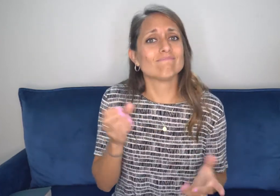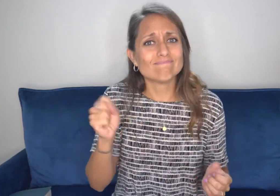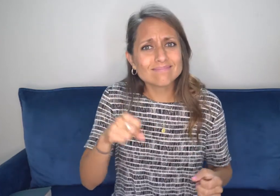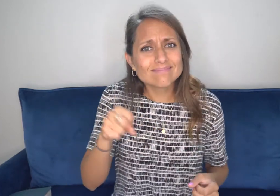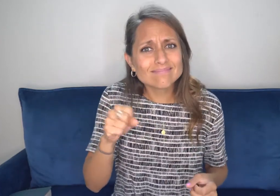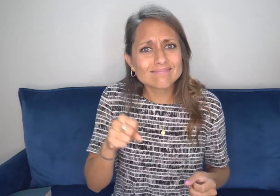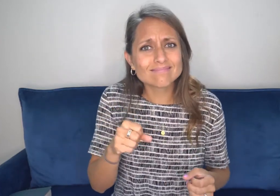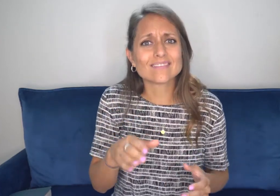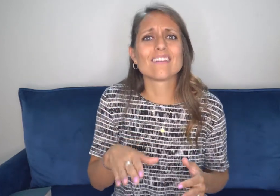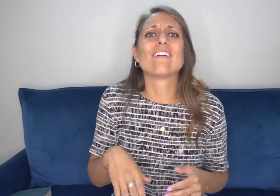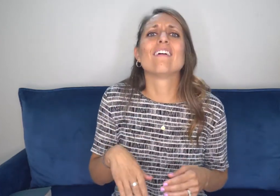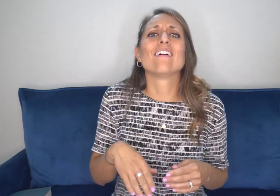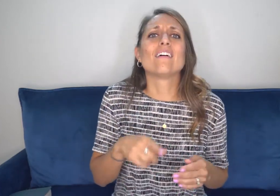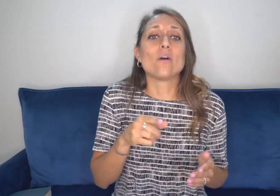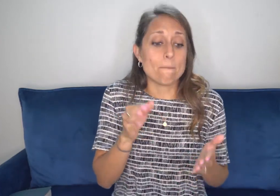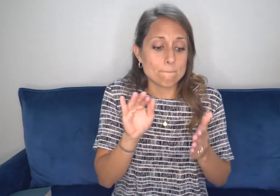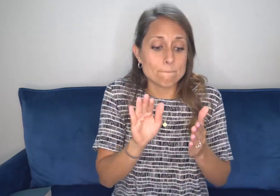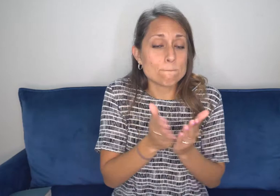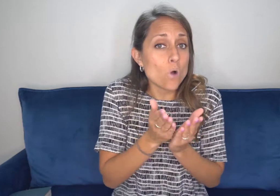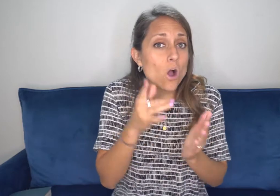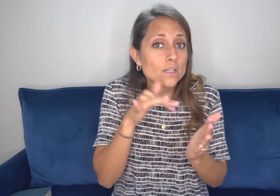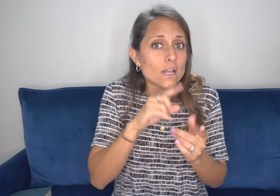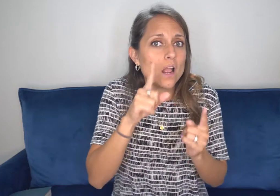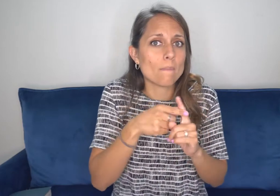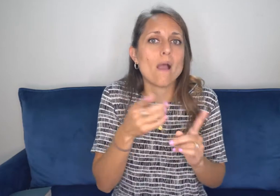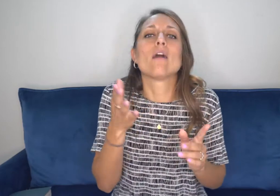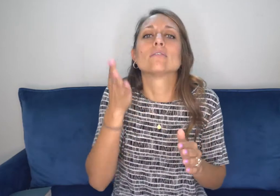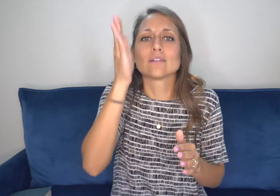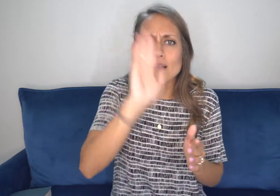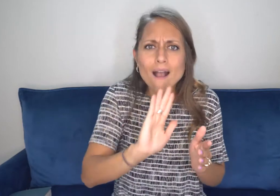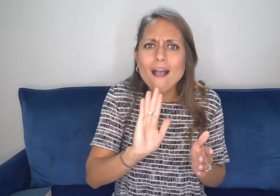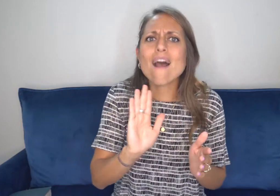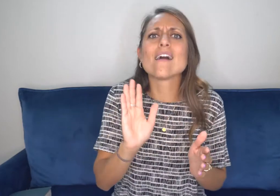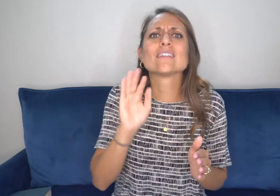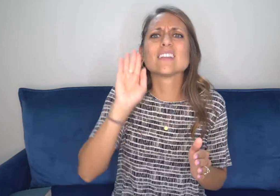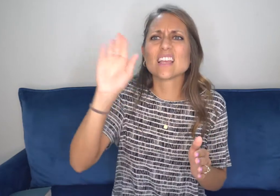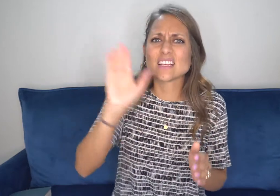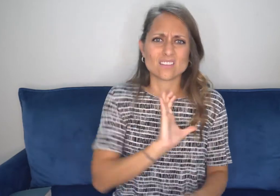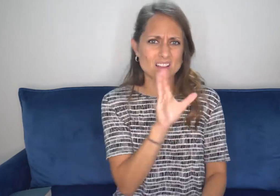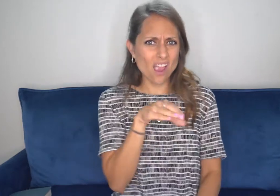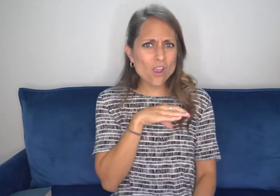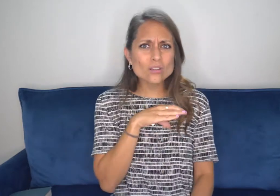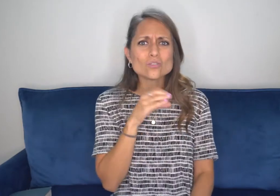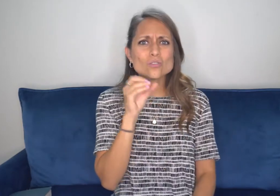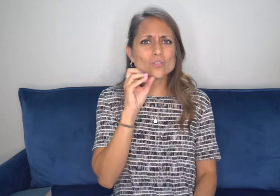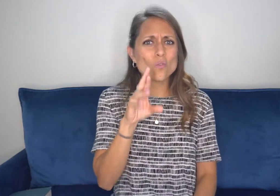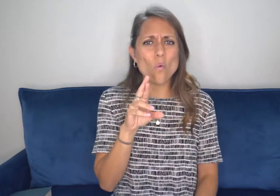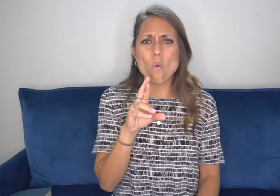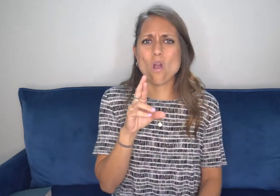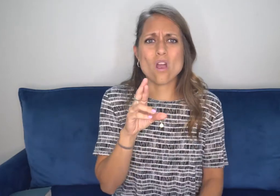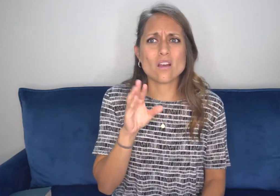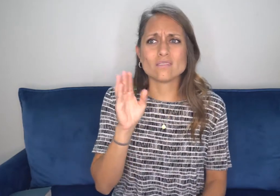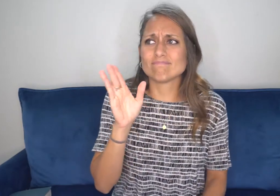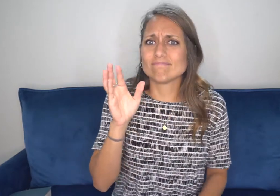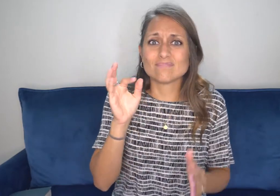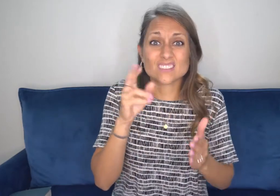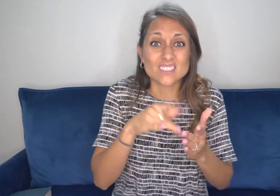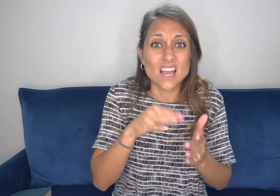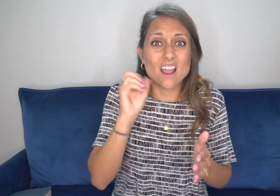a book study. And invite your deaf friends. Invite deaf people that you know. Maybe you can do a book